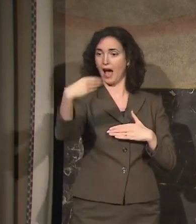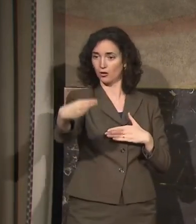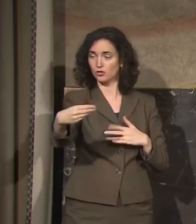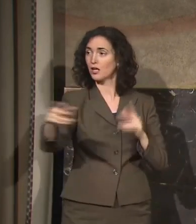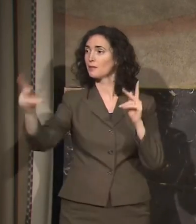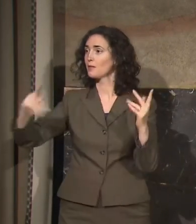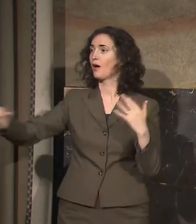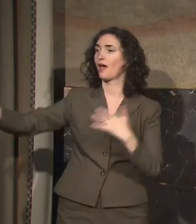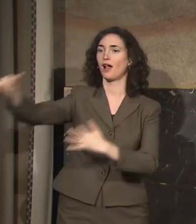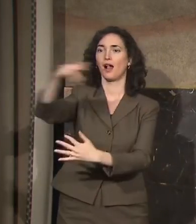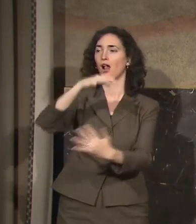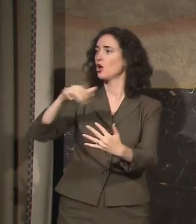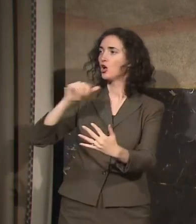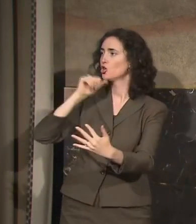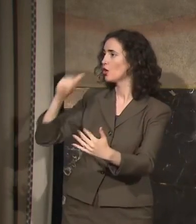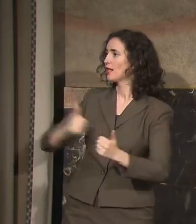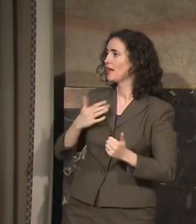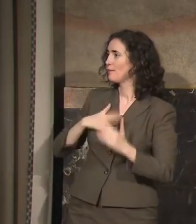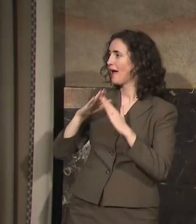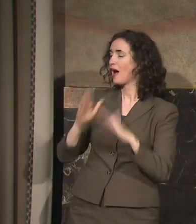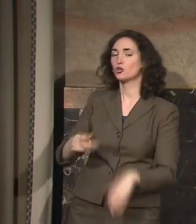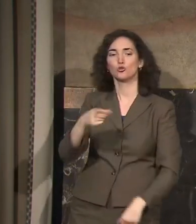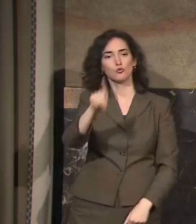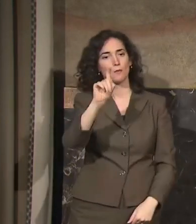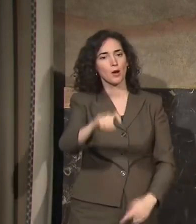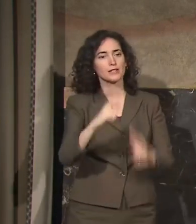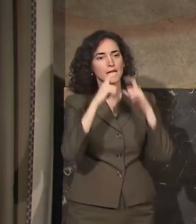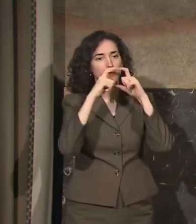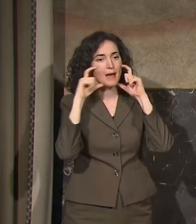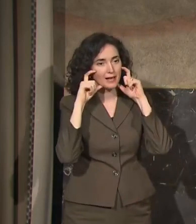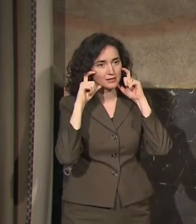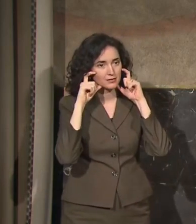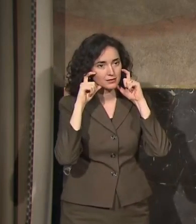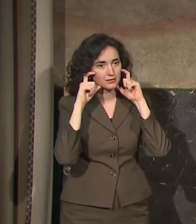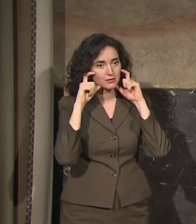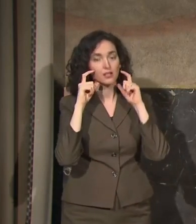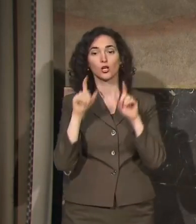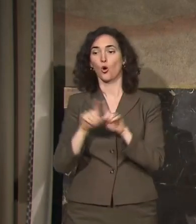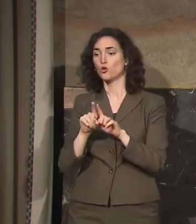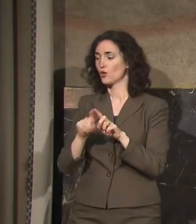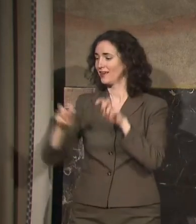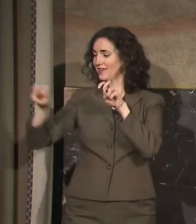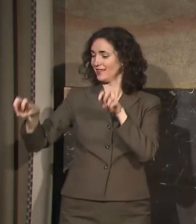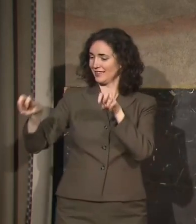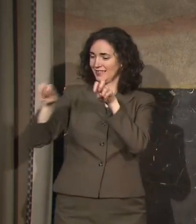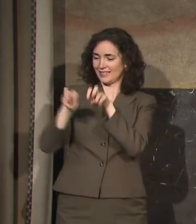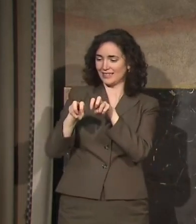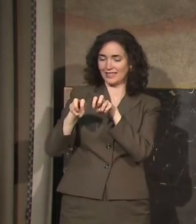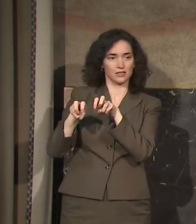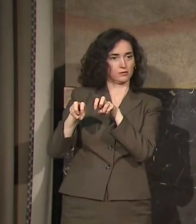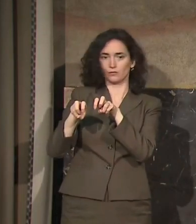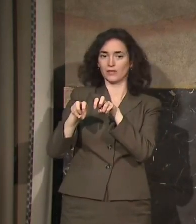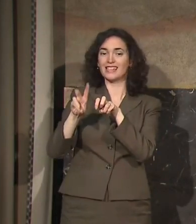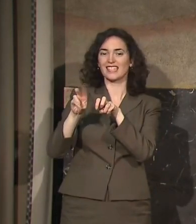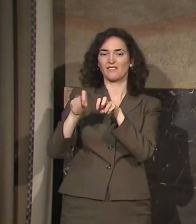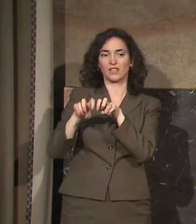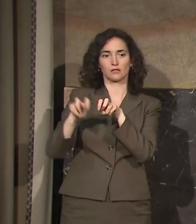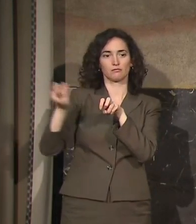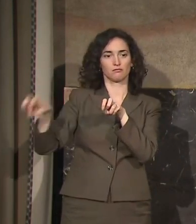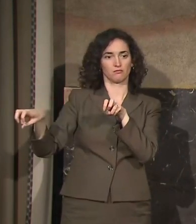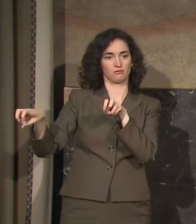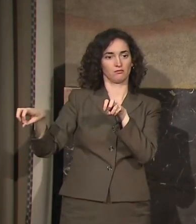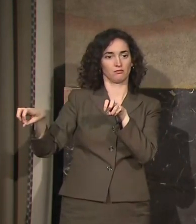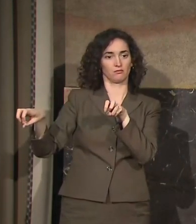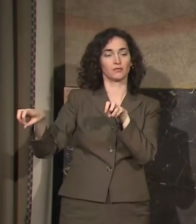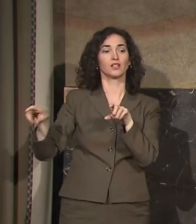household, you need to be wearing a mask. You need not to be within six feet of any of those other individuals, and you need to